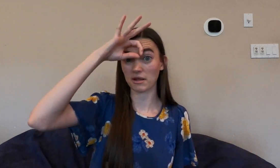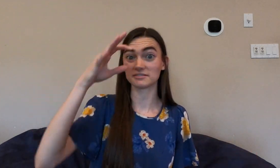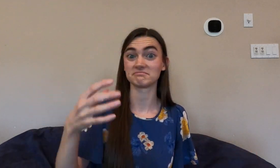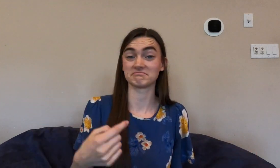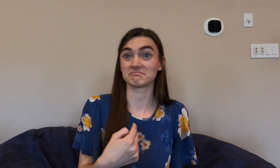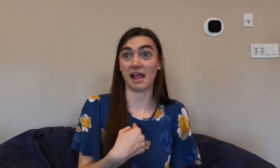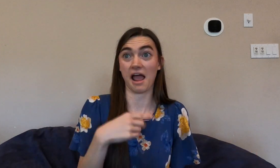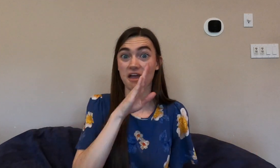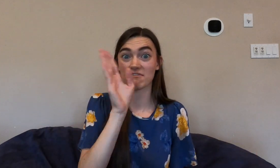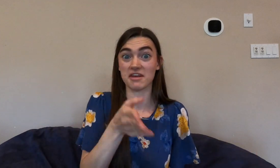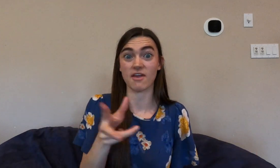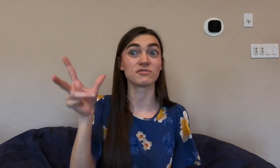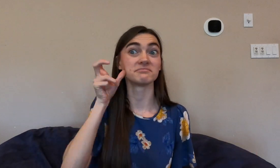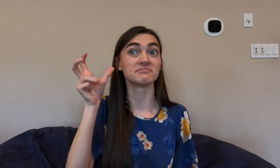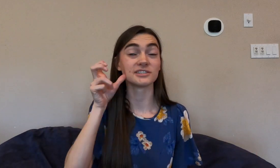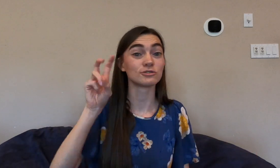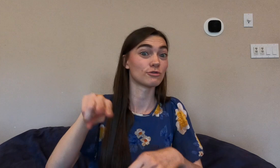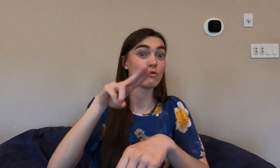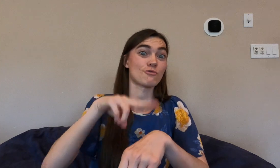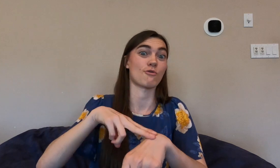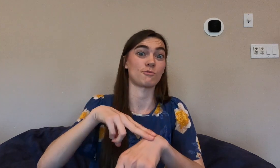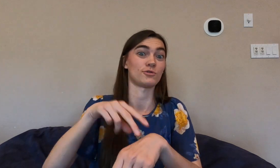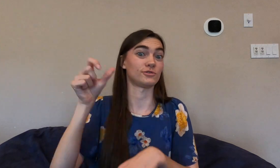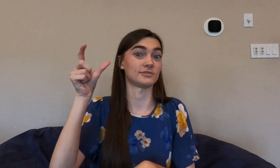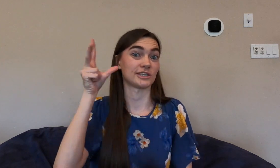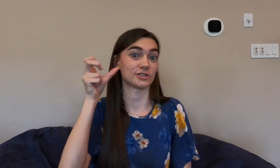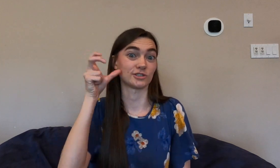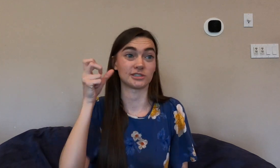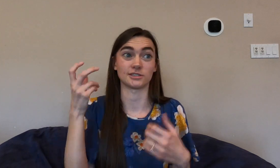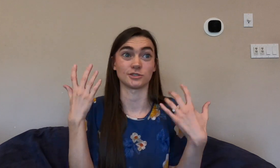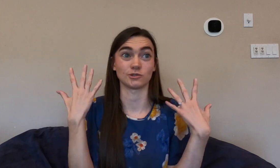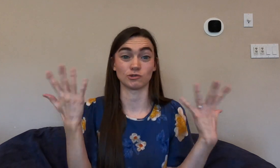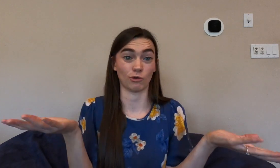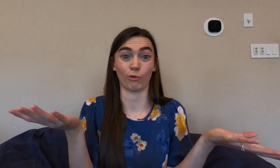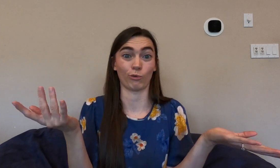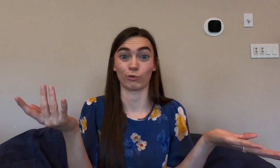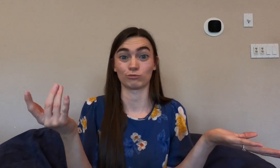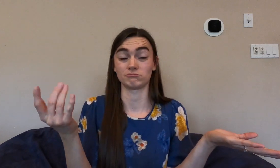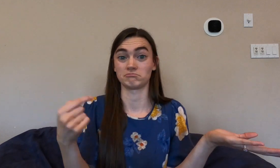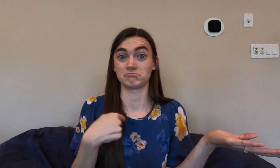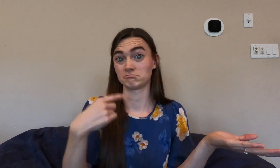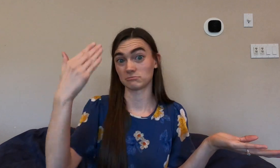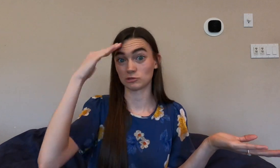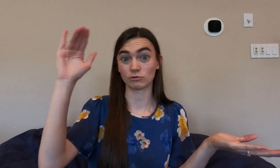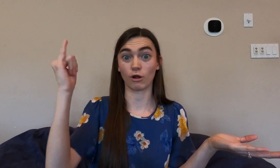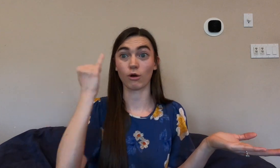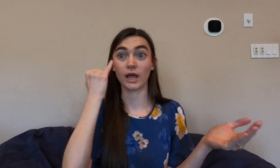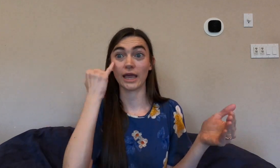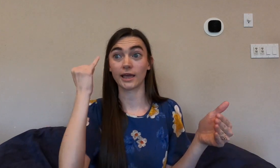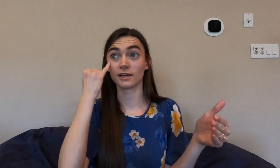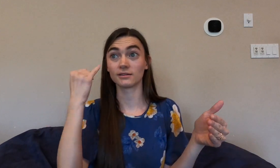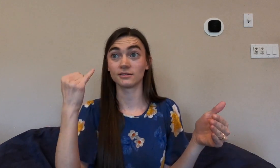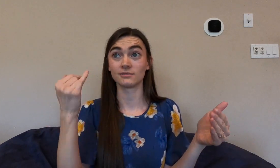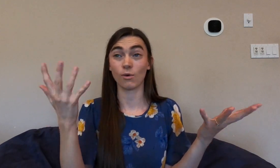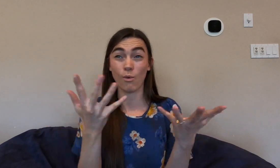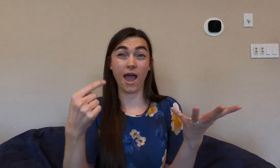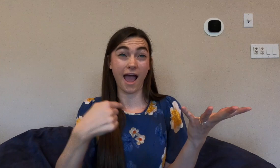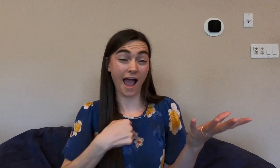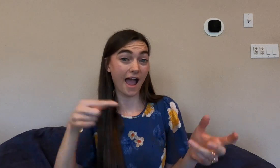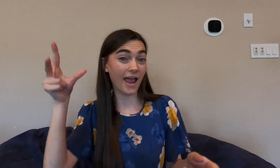I have no idea. I've never heard normal hearing so I don't know if what